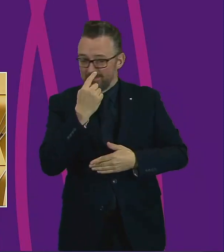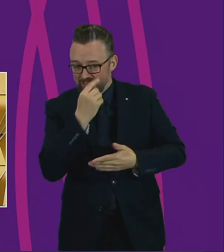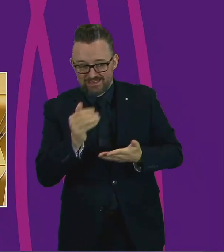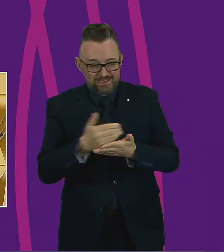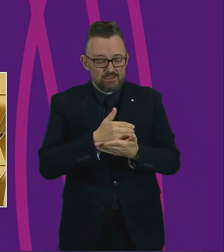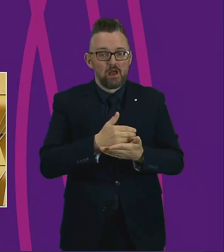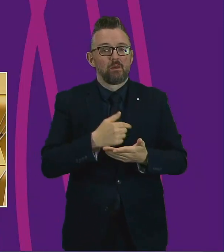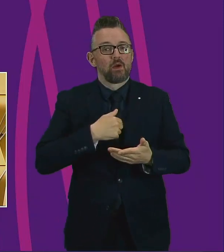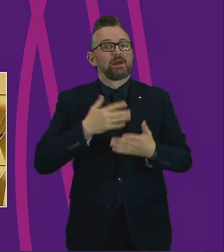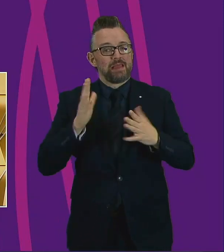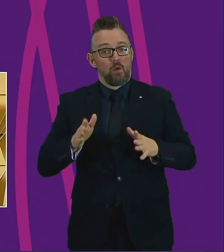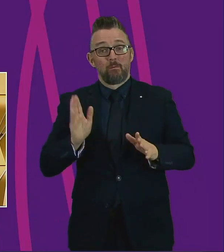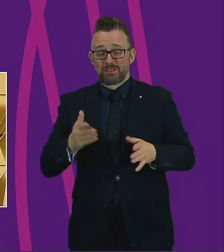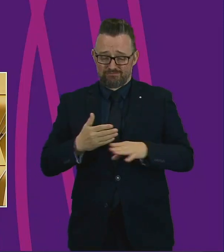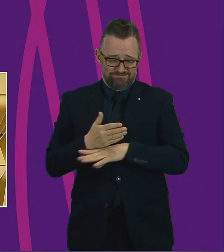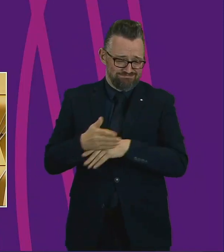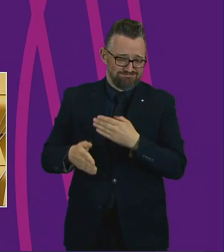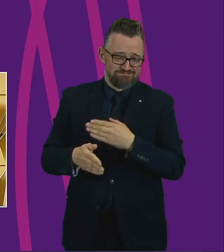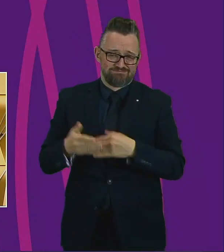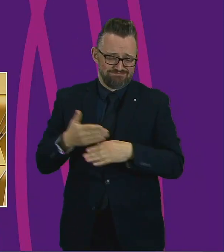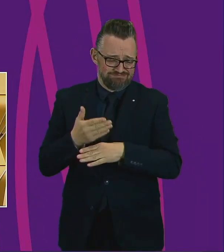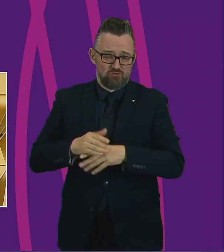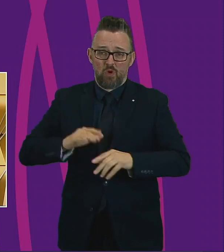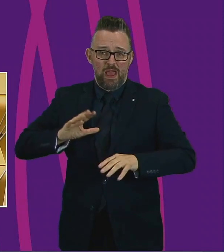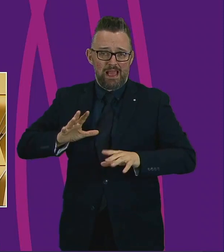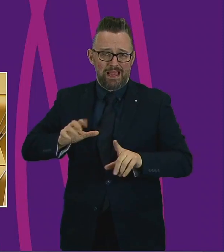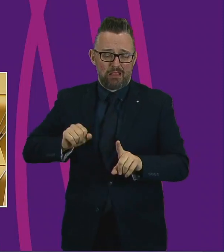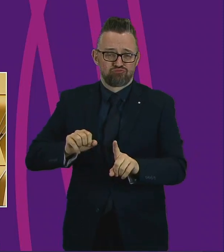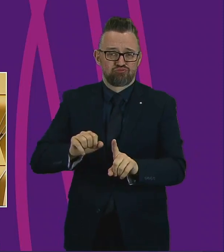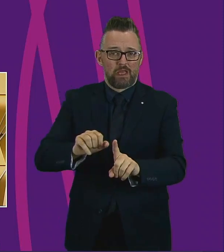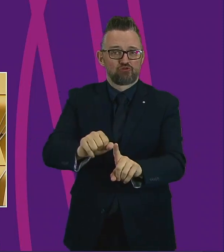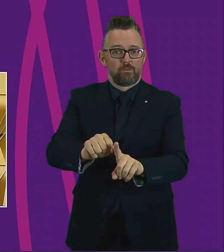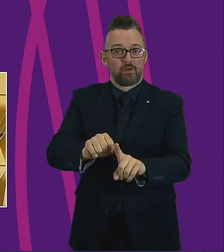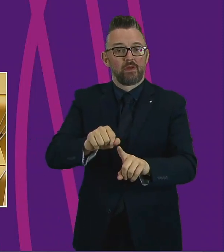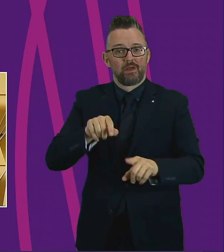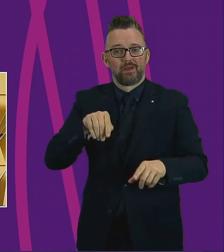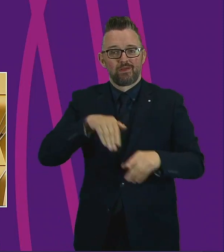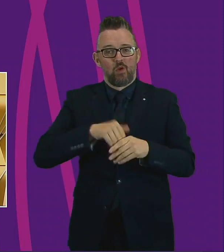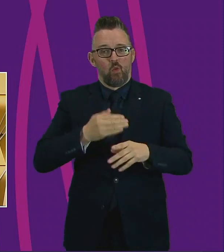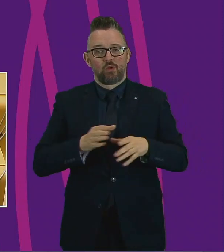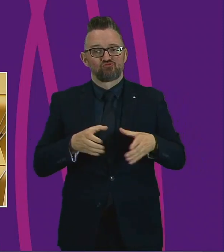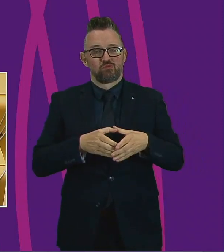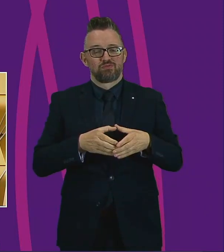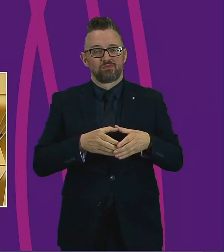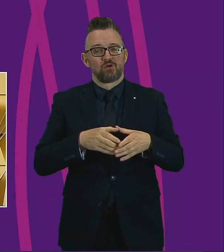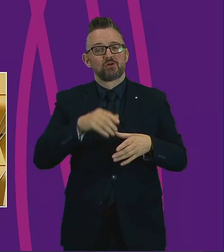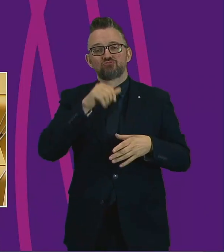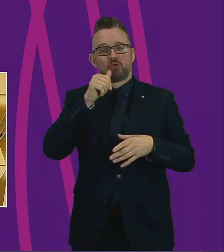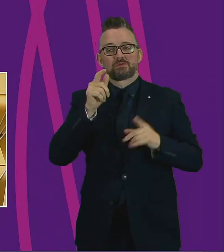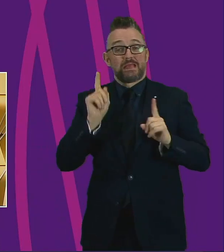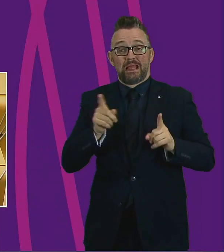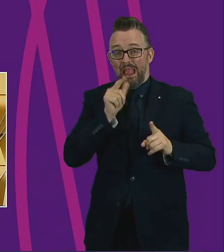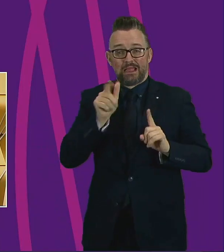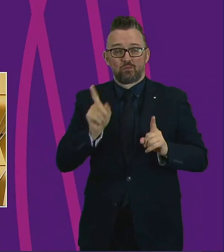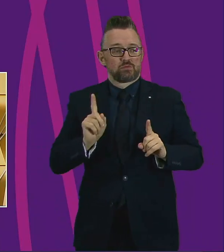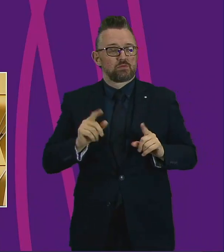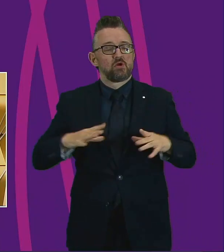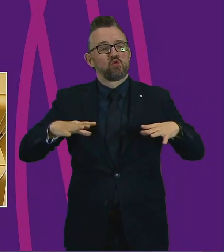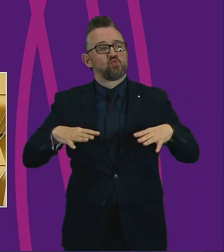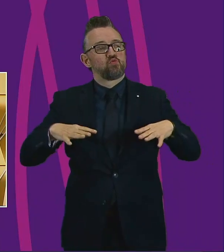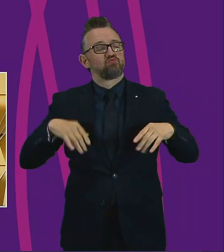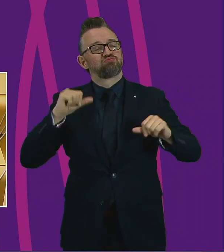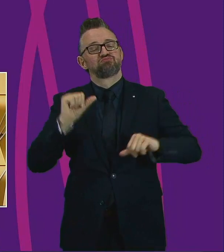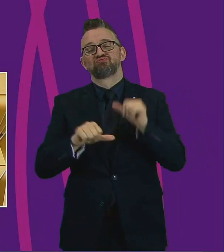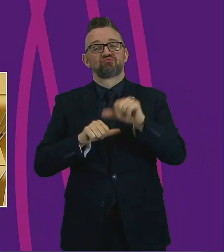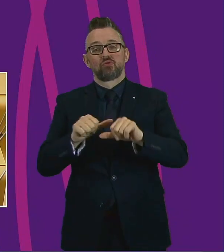catch-up work now needs to happen in terms of that working group. I don't think that can just become something that takes a lot of time. I think we need to look at